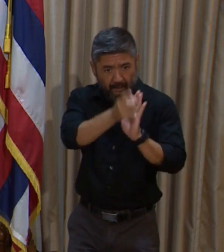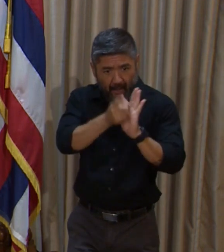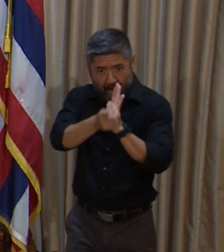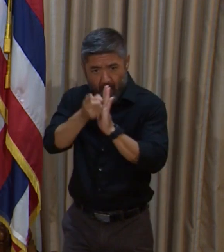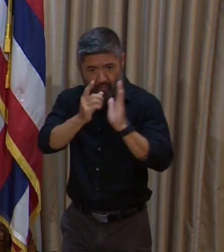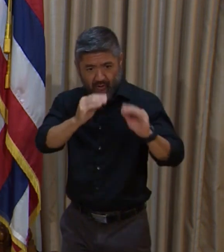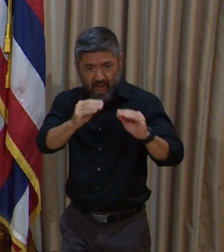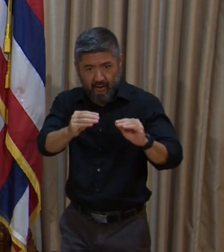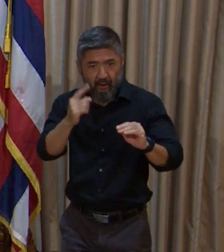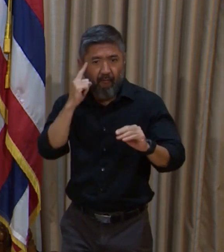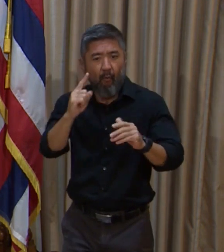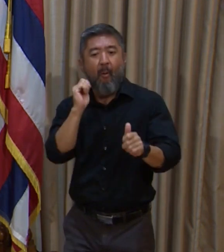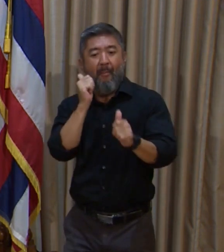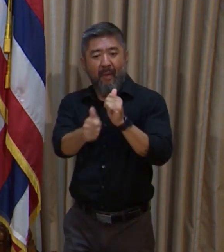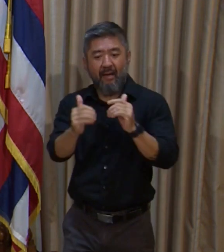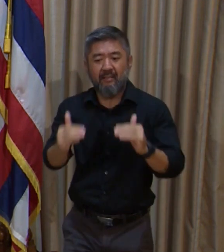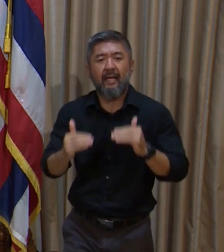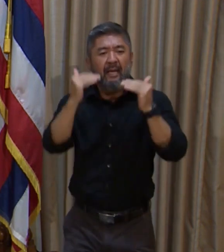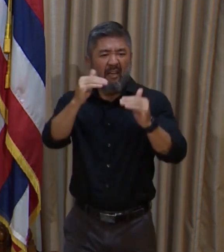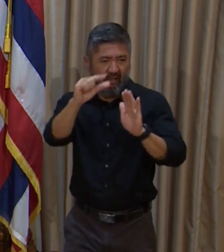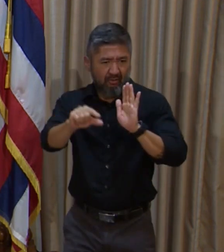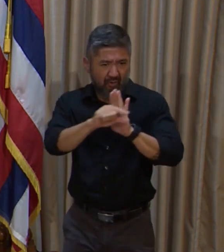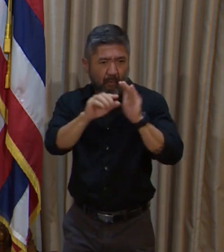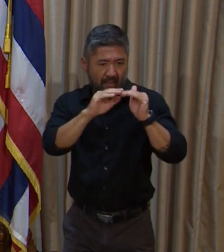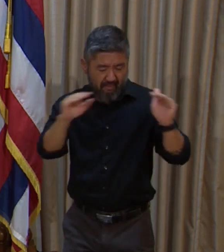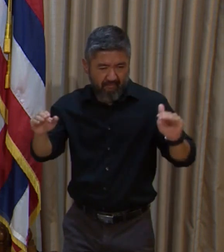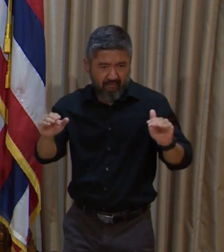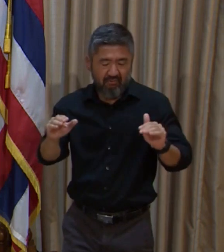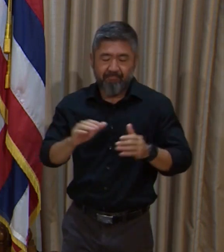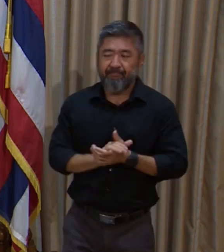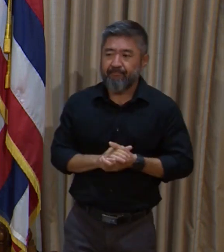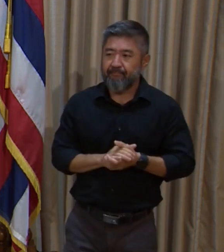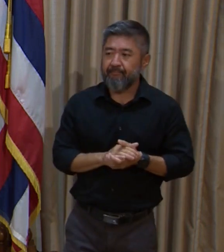Thank you, Governor. We're going to go to Tom George, KITV. Tom.